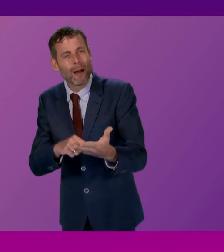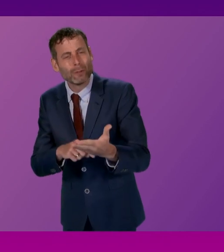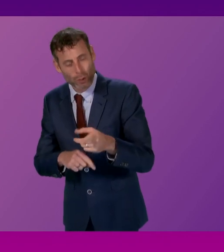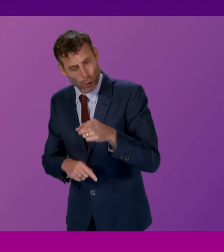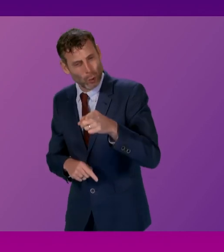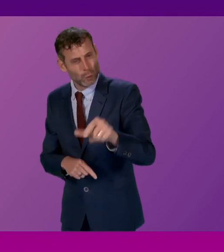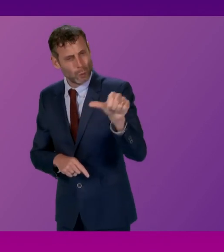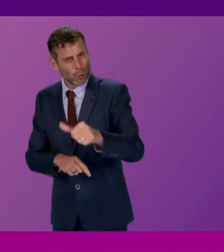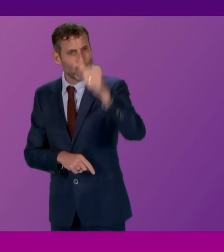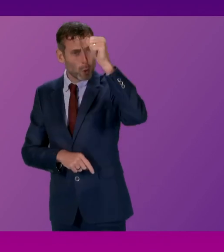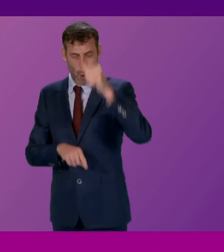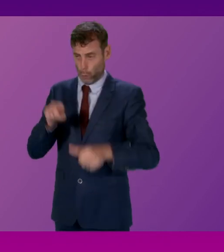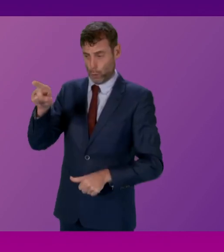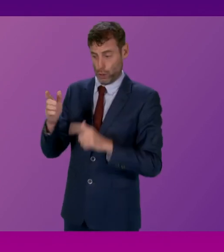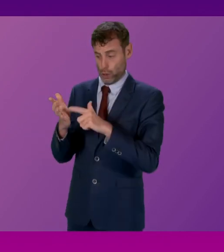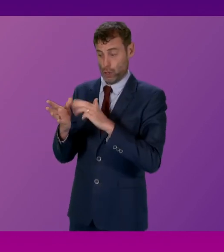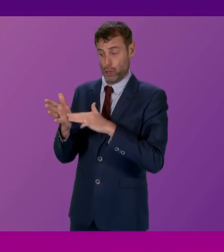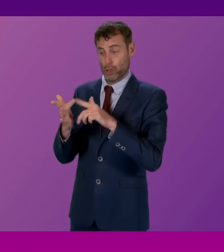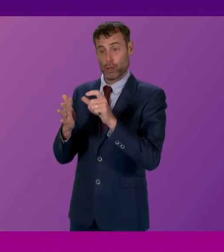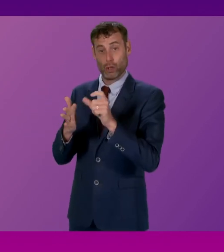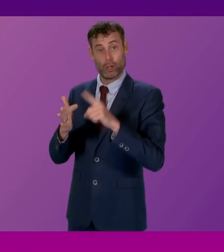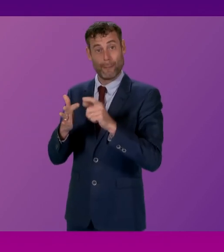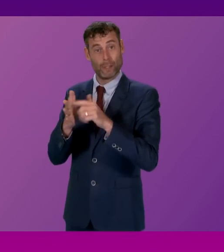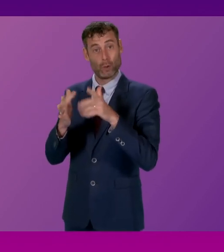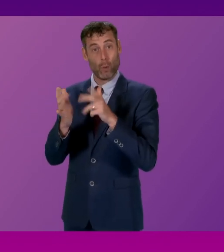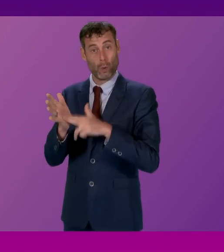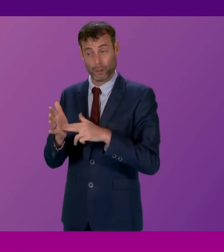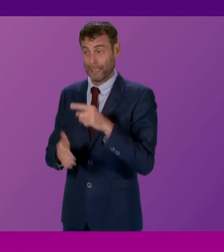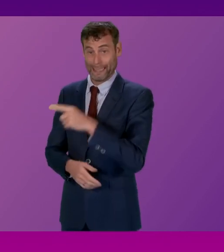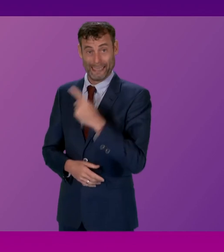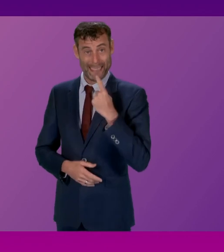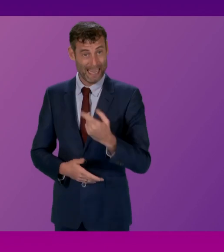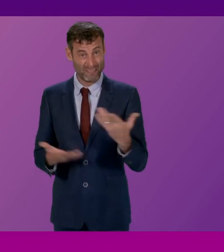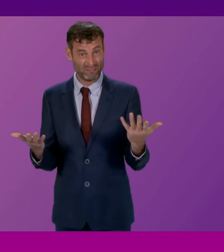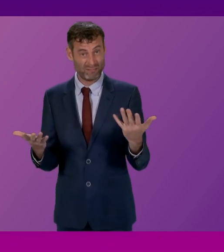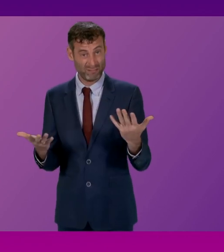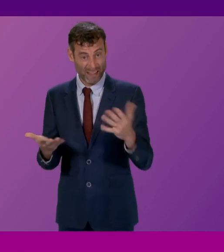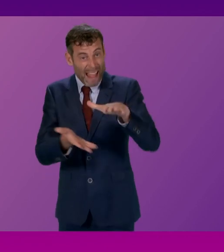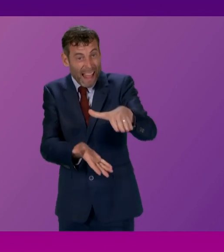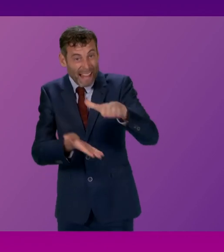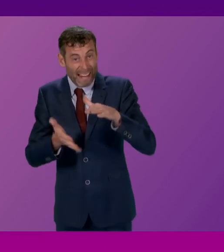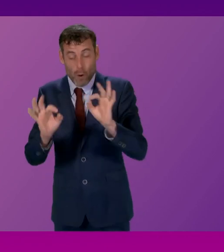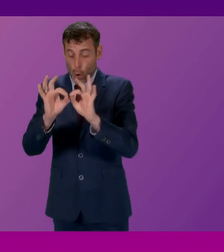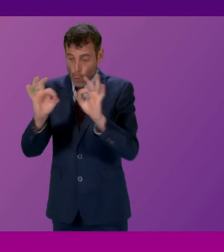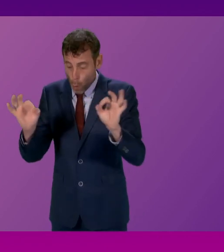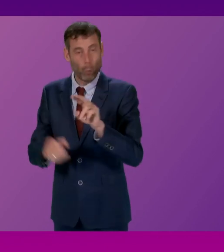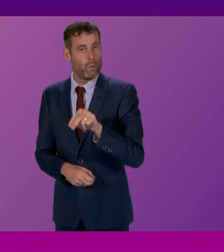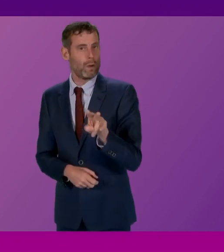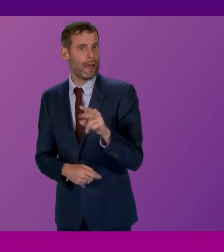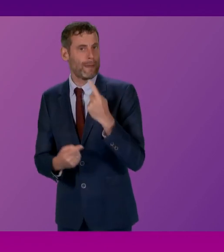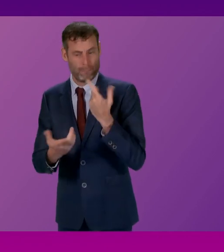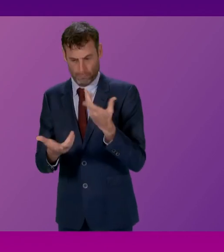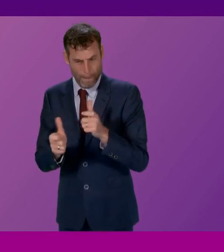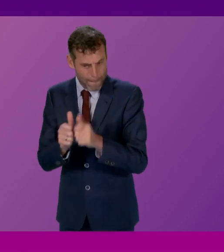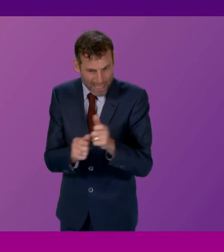aware of what is happening. Jamie Dawson says the Scottish Government has provided the inquiry with no WhatsApp or other informal